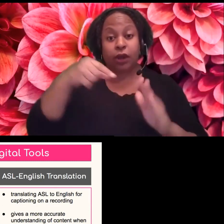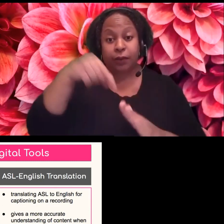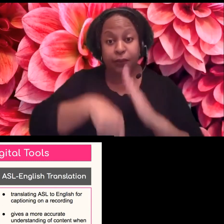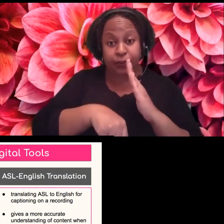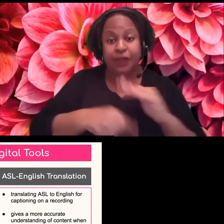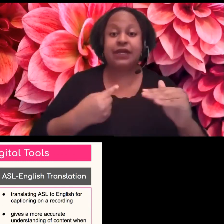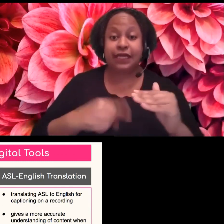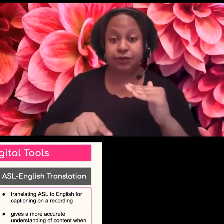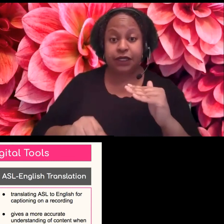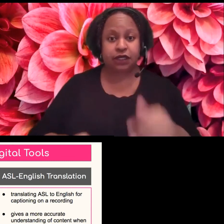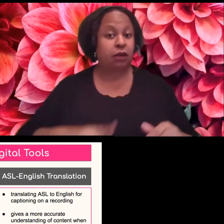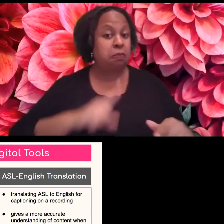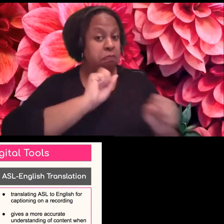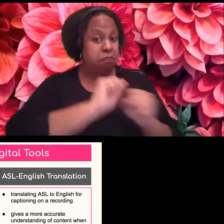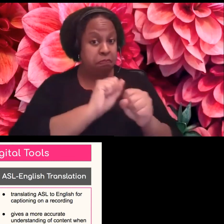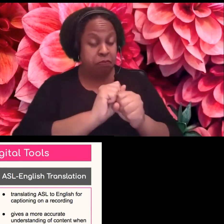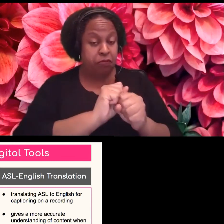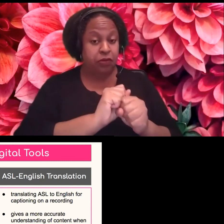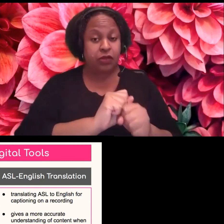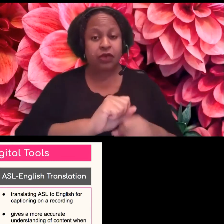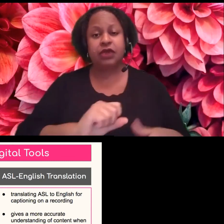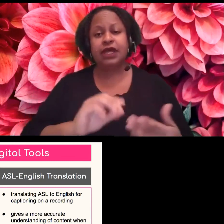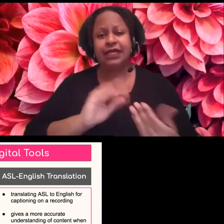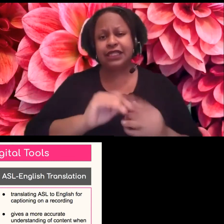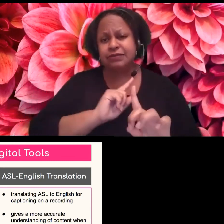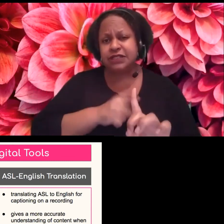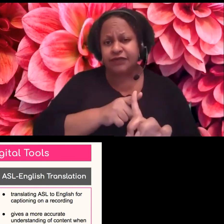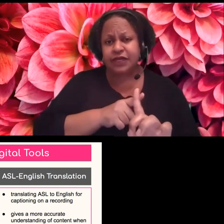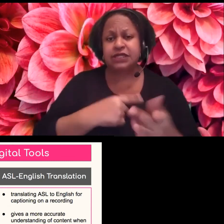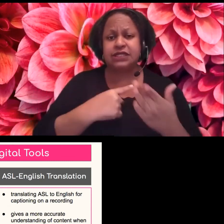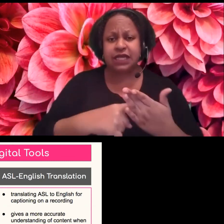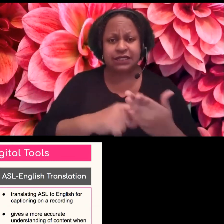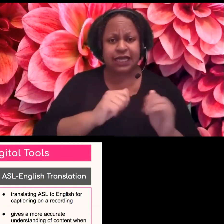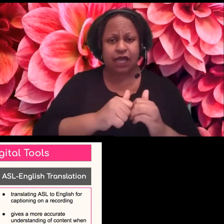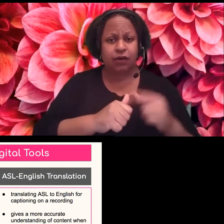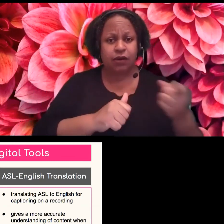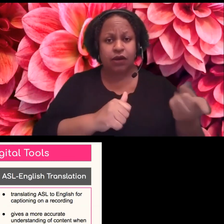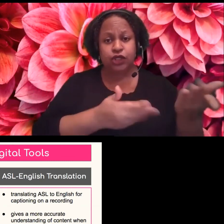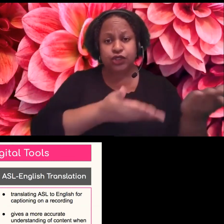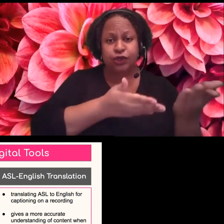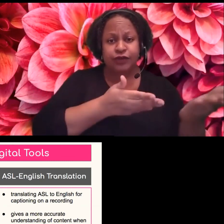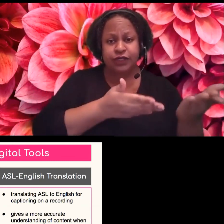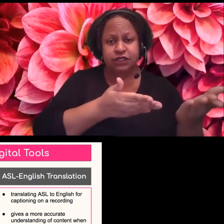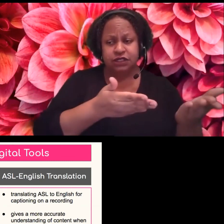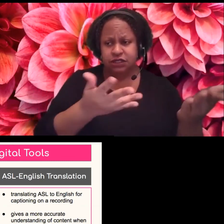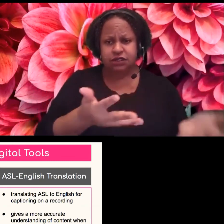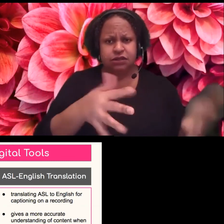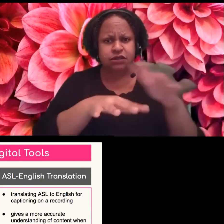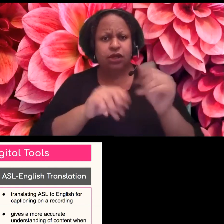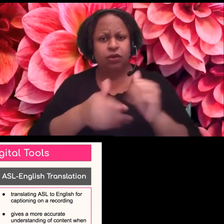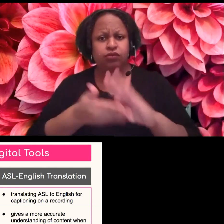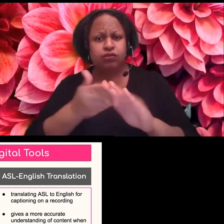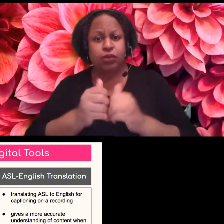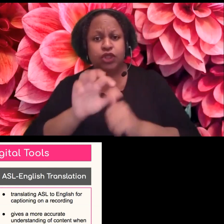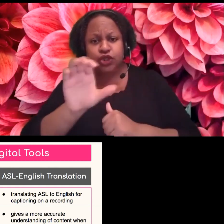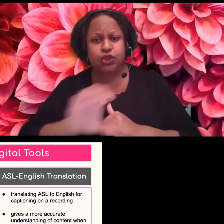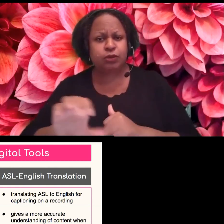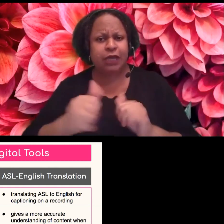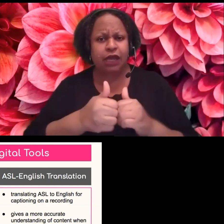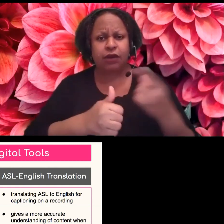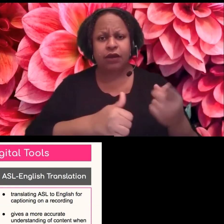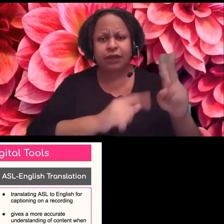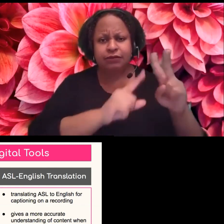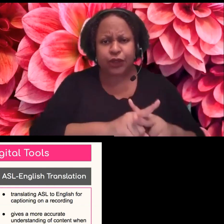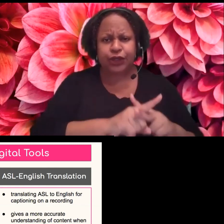because, uh, then it can be a little more specific. We've covered all the basics and now we can, we can get a little more into the nitty gritty of it.